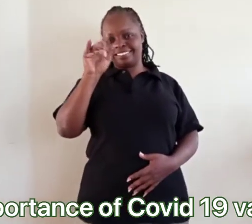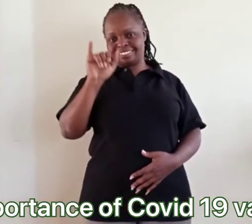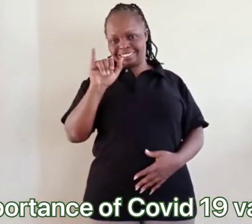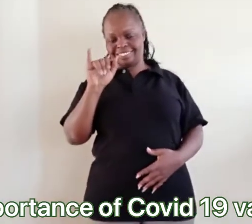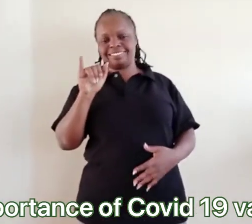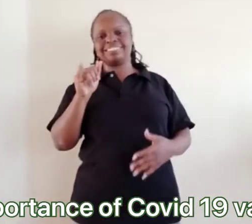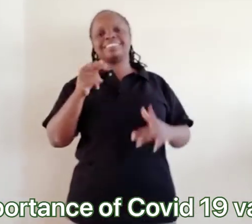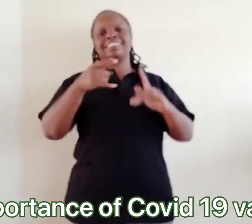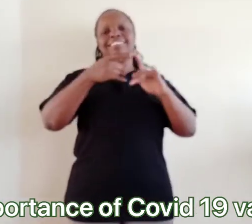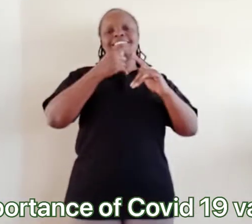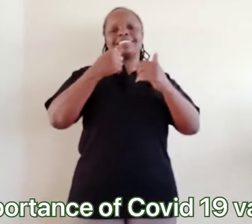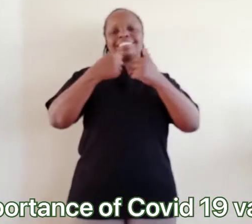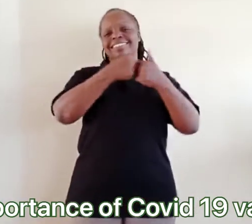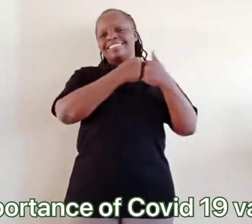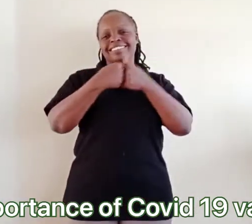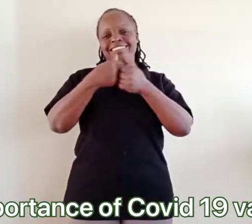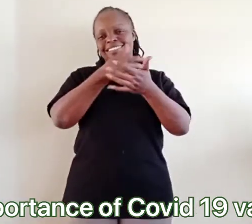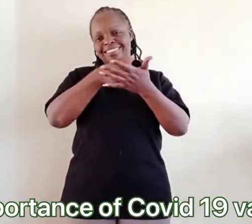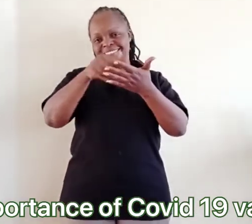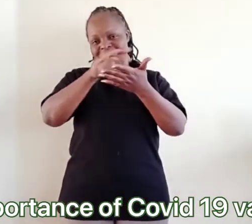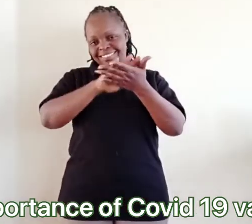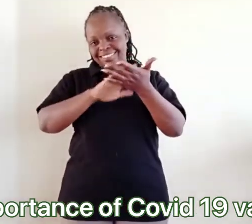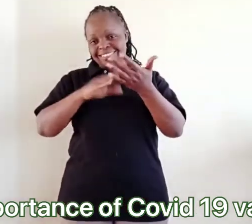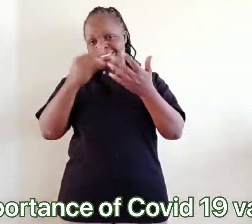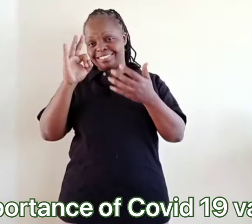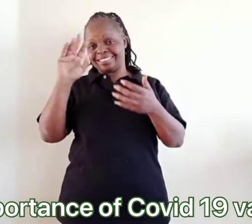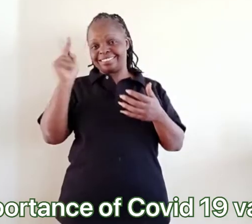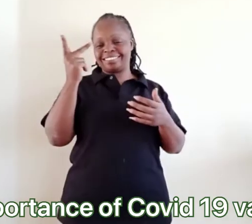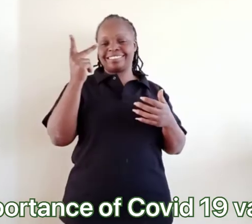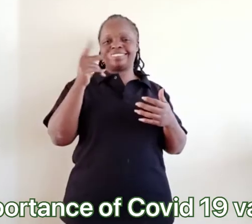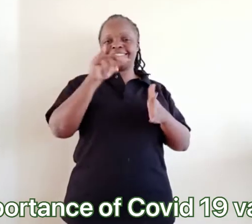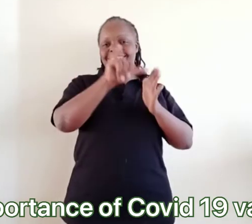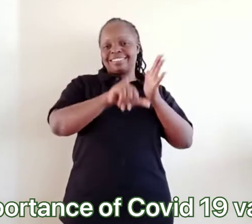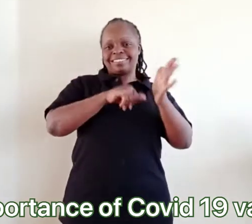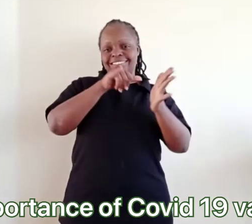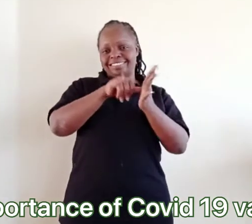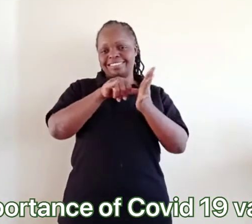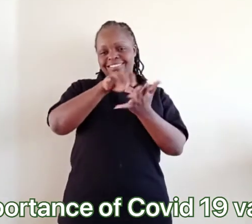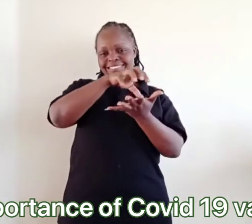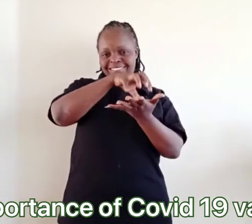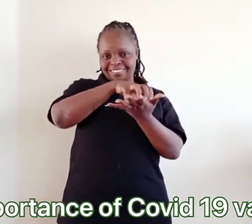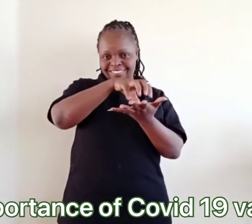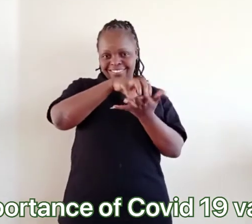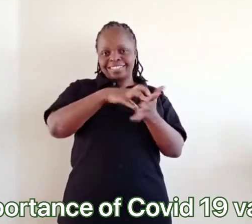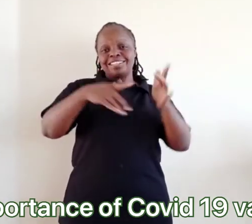from Challenge Natokov Kenya YouTube channel.